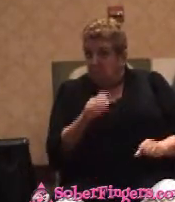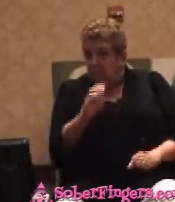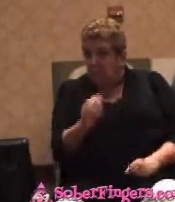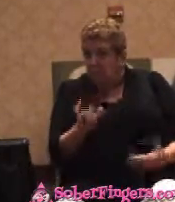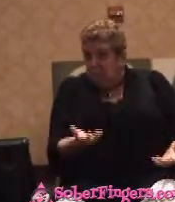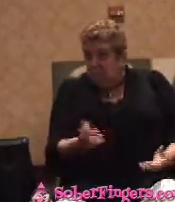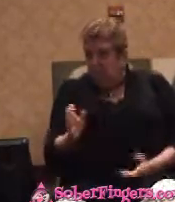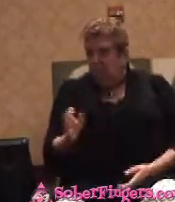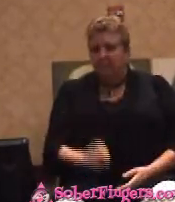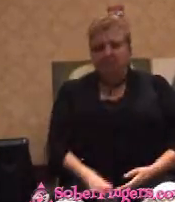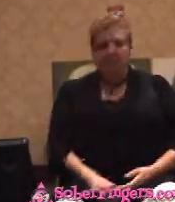It isn't.